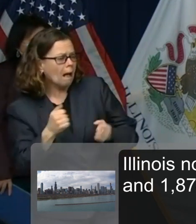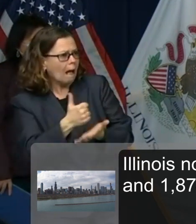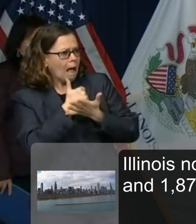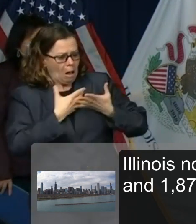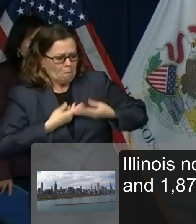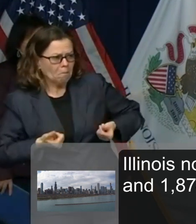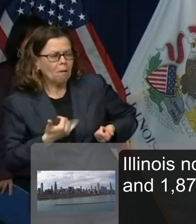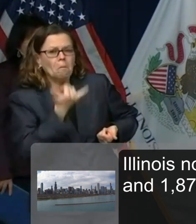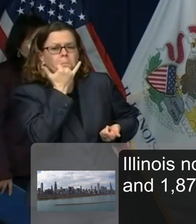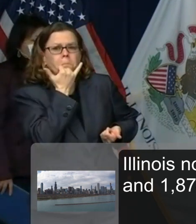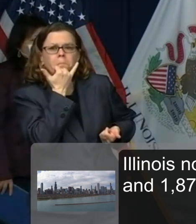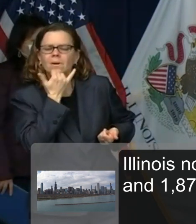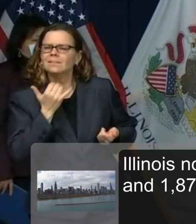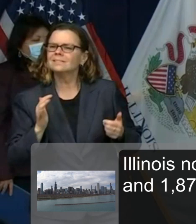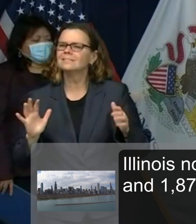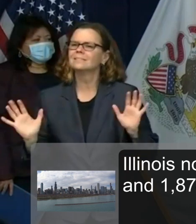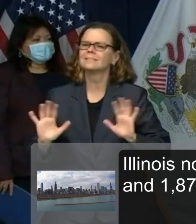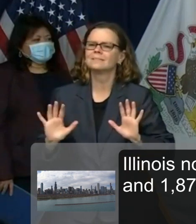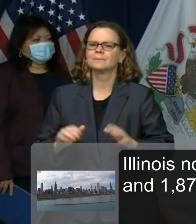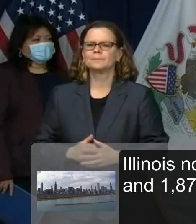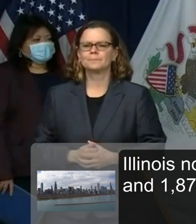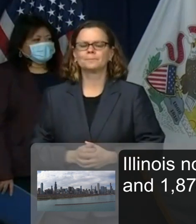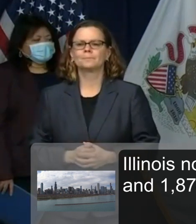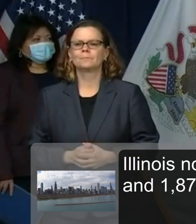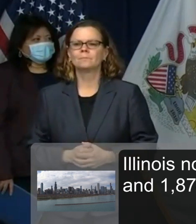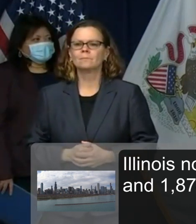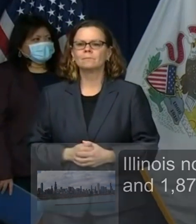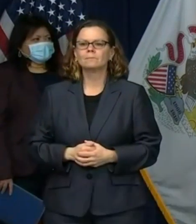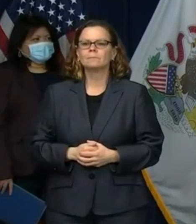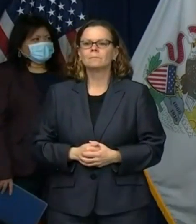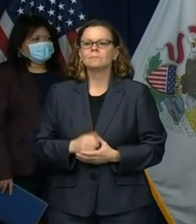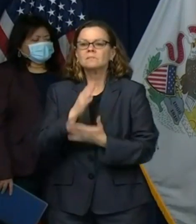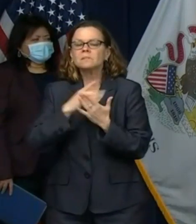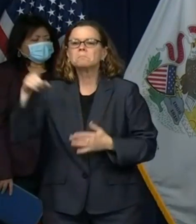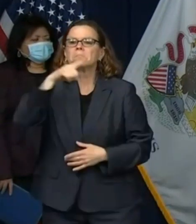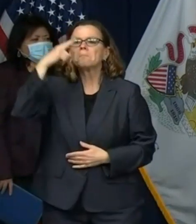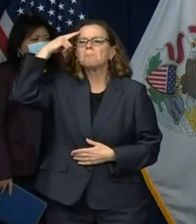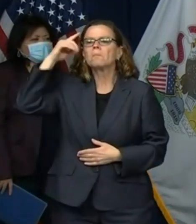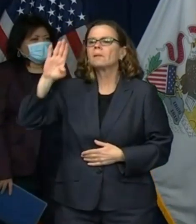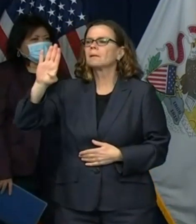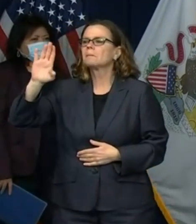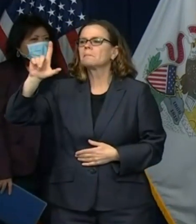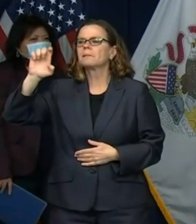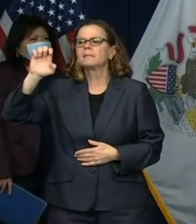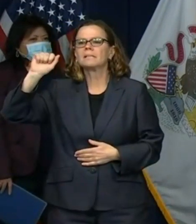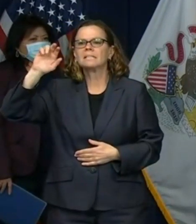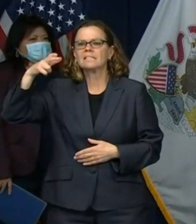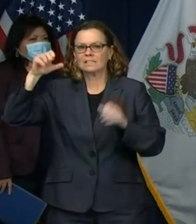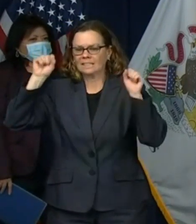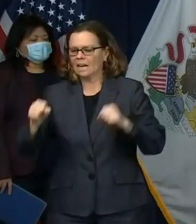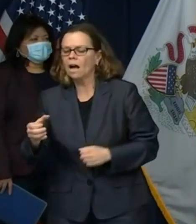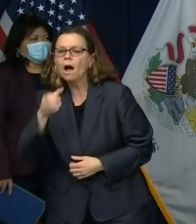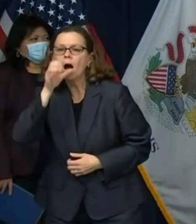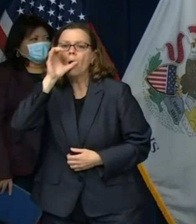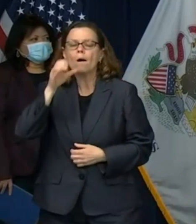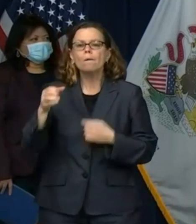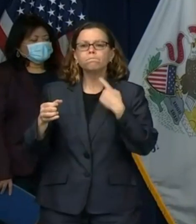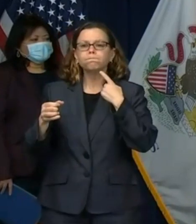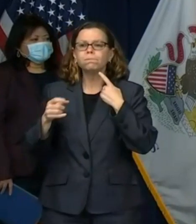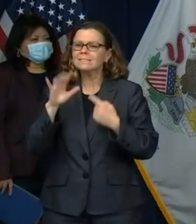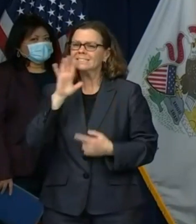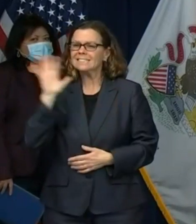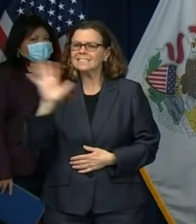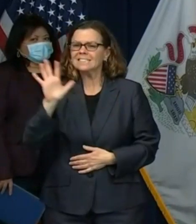solution for a sinus rinse and gargling with a bleach and mouthwash mouthwash mixture in an attempt to kill